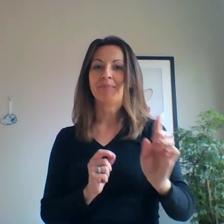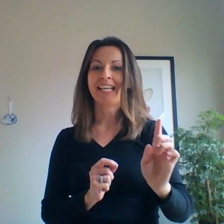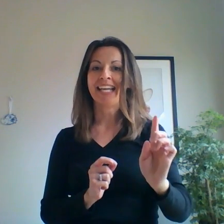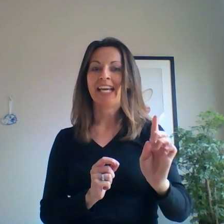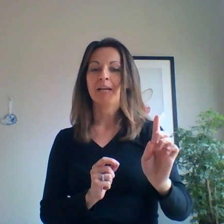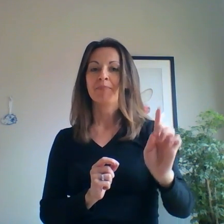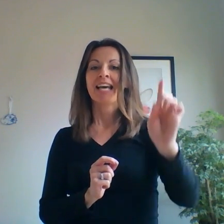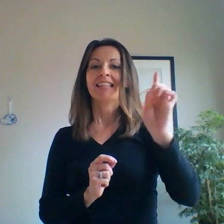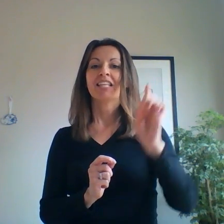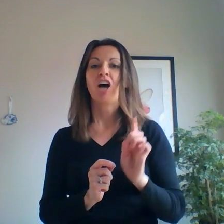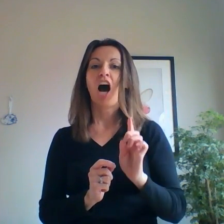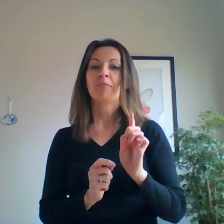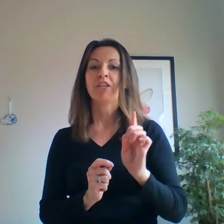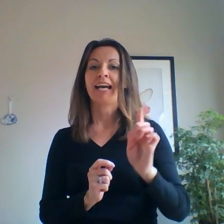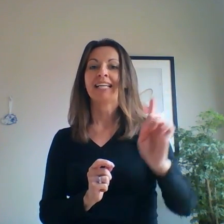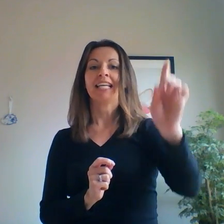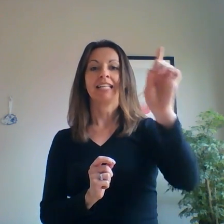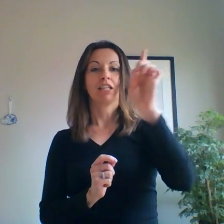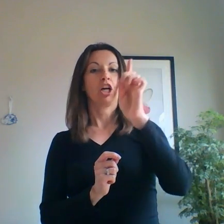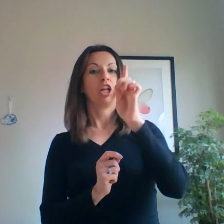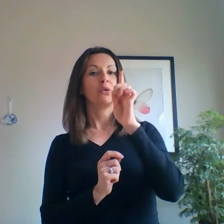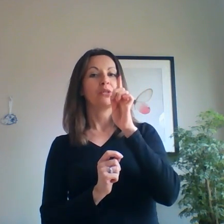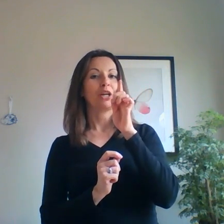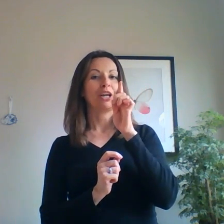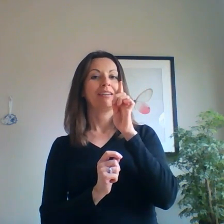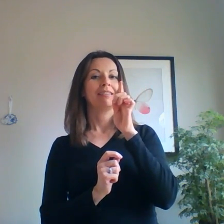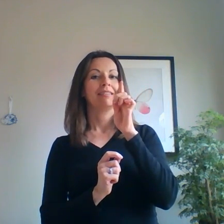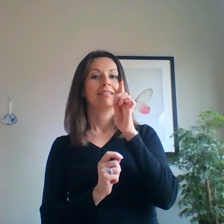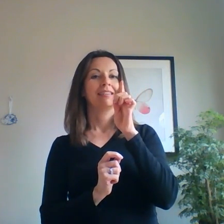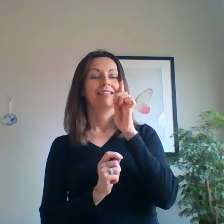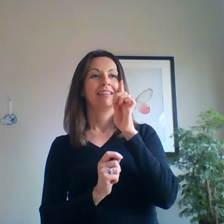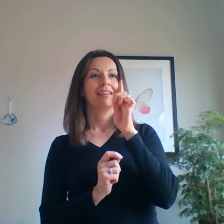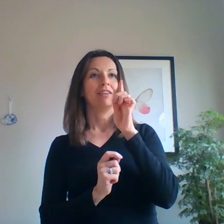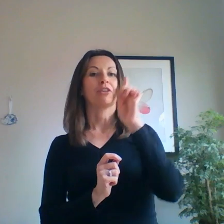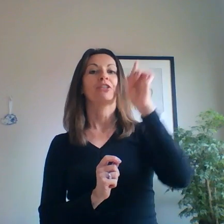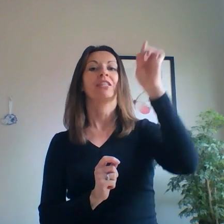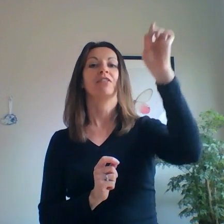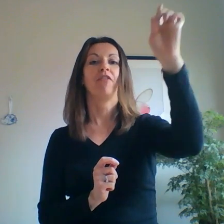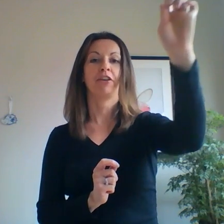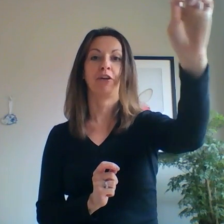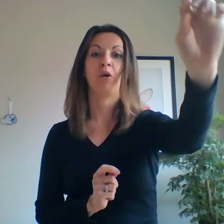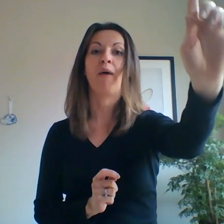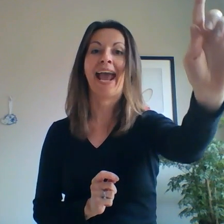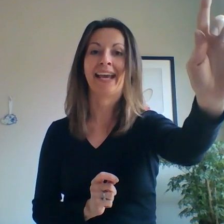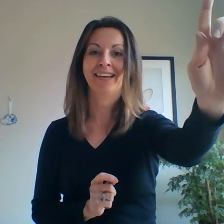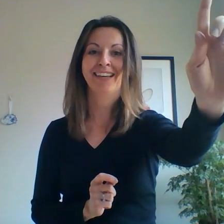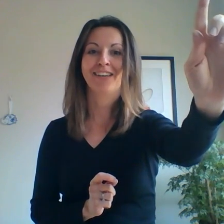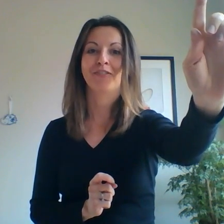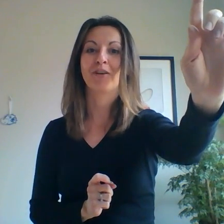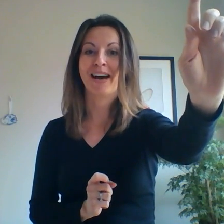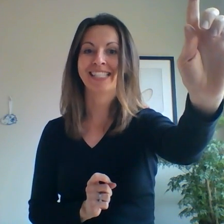meaning this object is closer versus farther away from us.